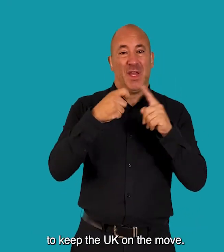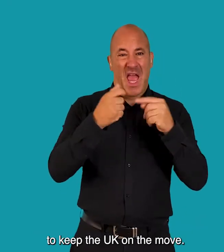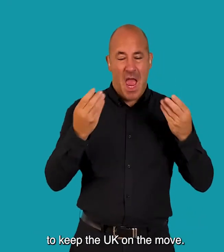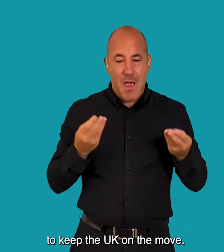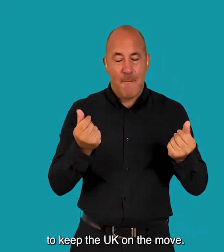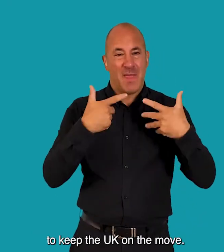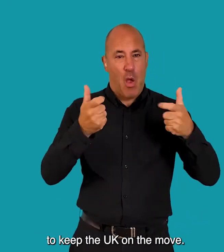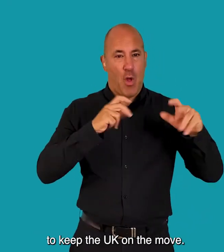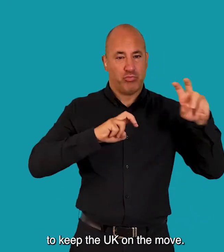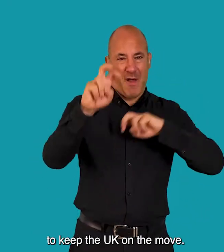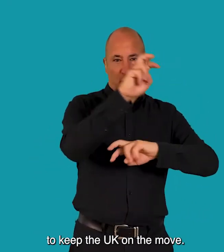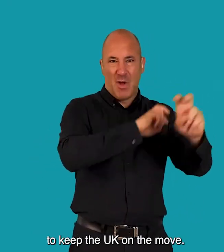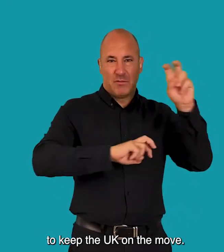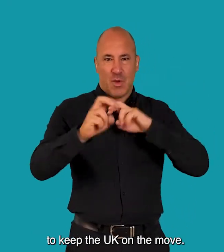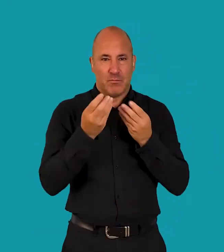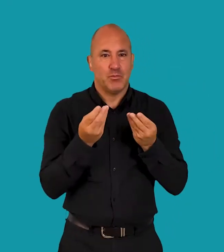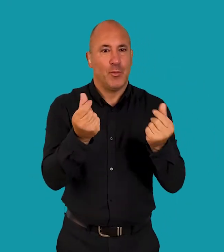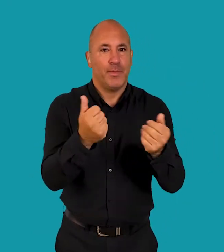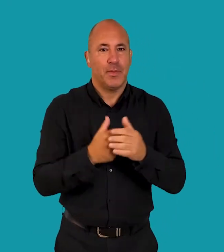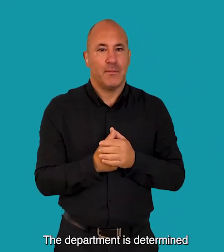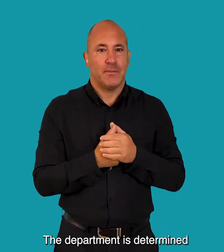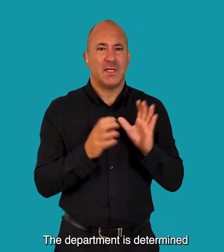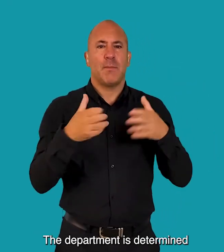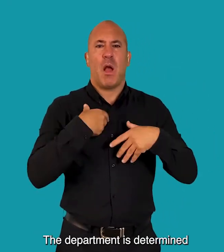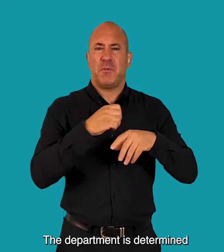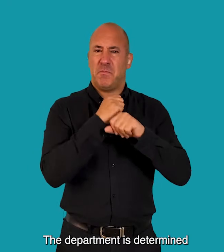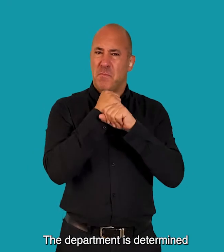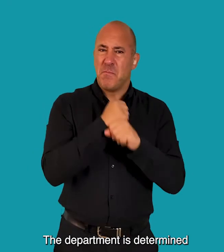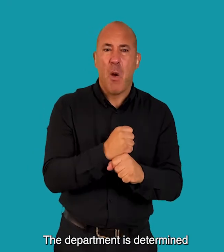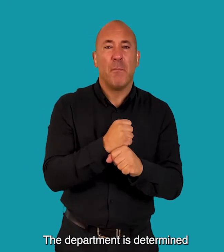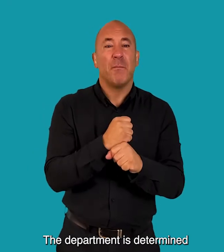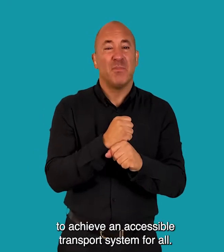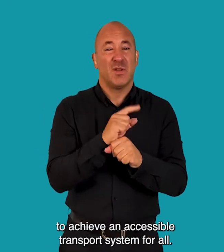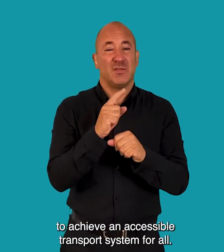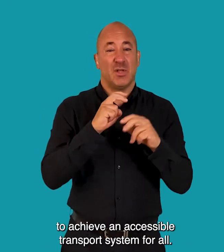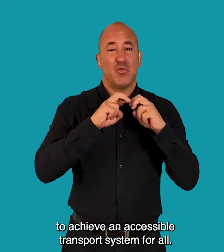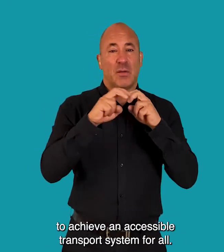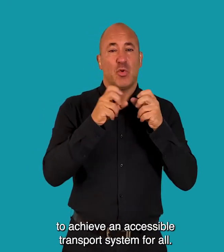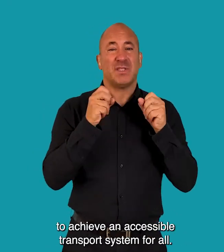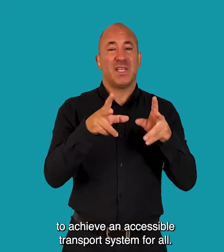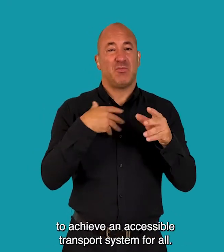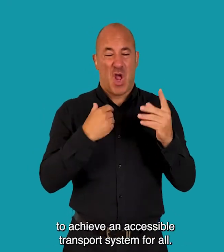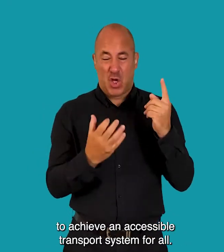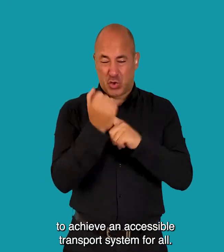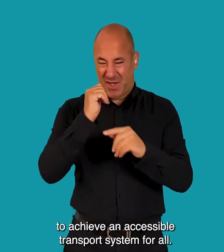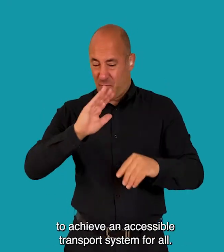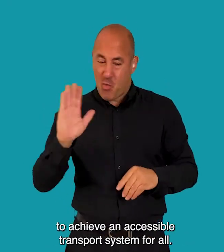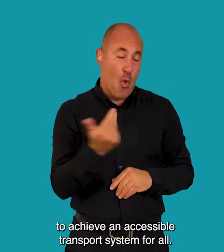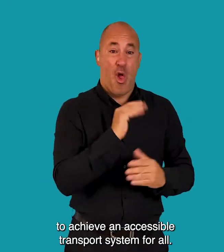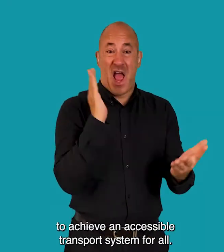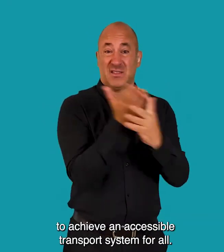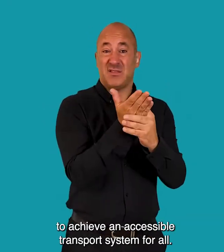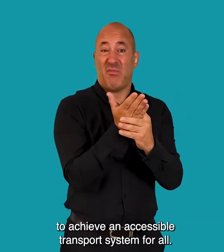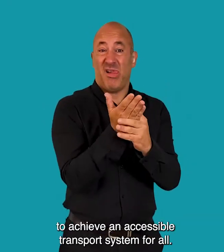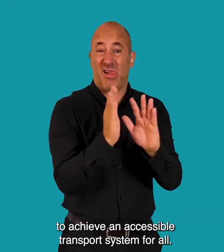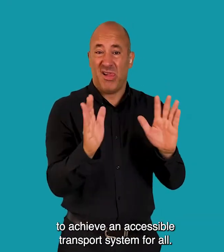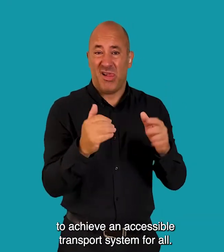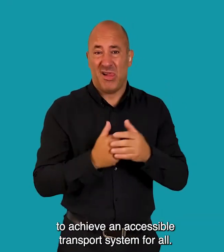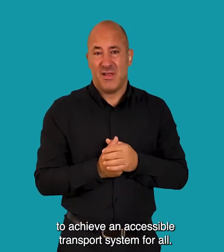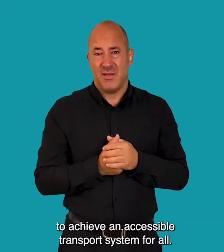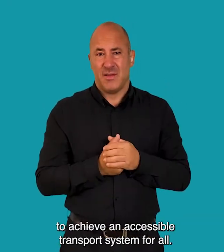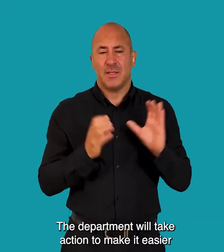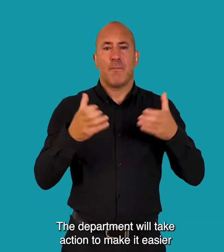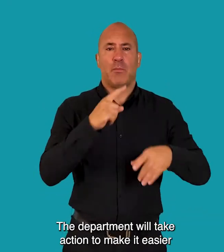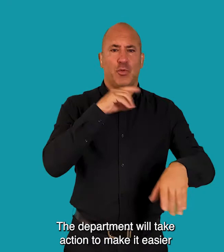to keep the UK on the move The Department is determined to achieve an accessible transport system for all